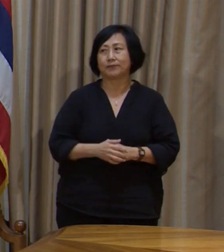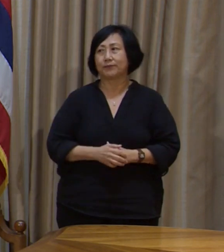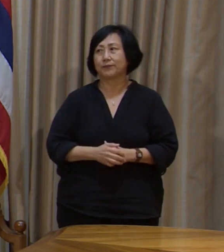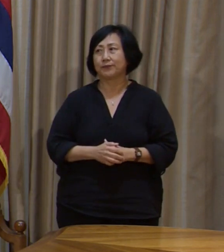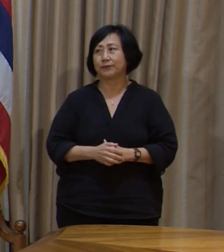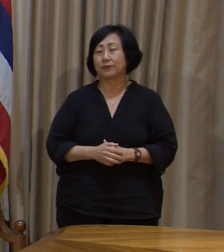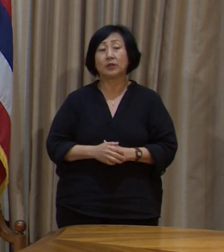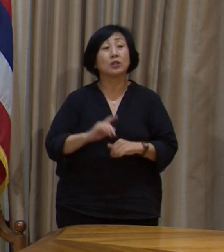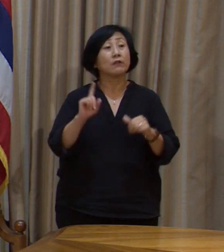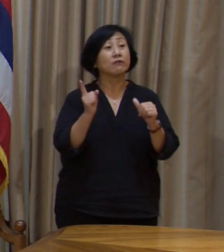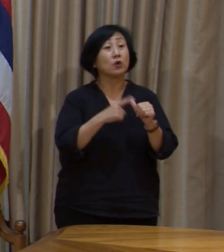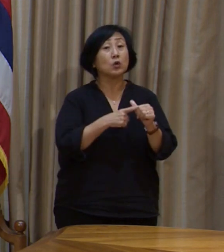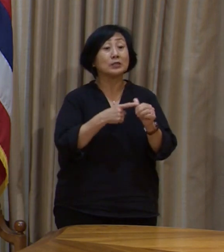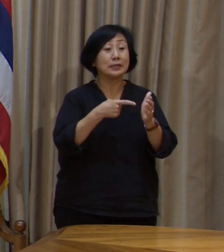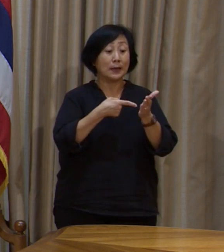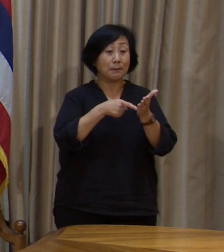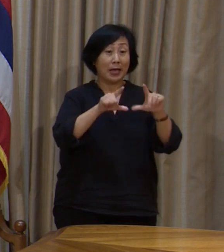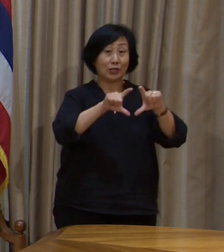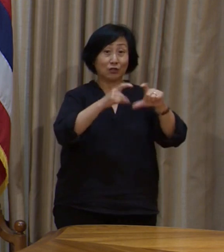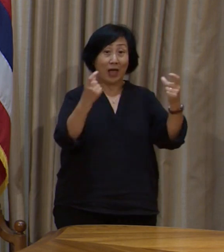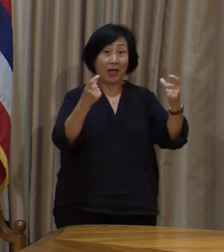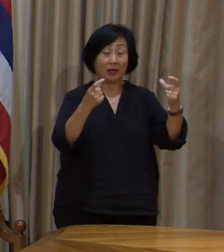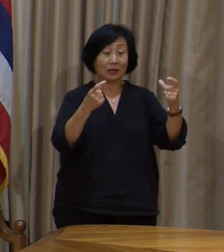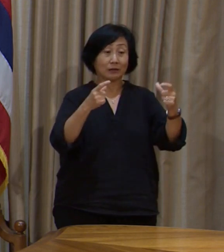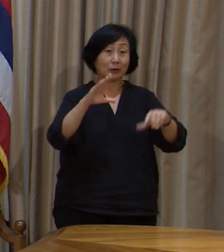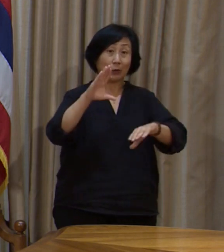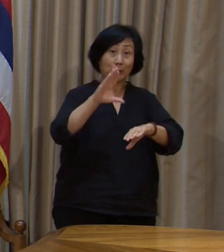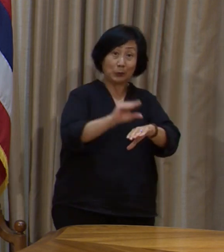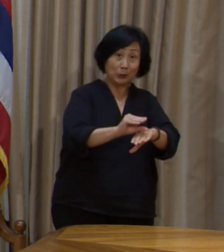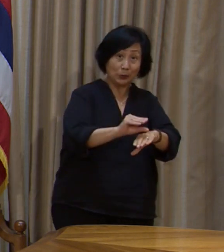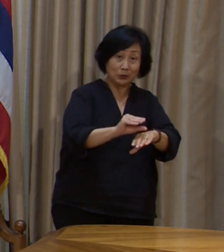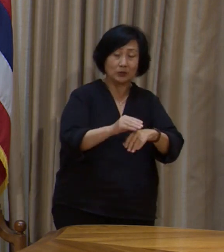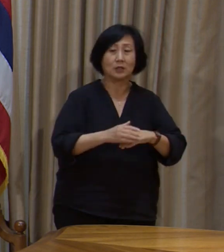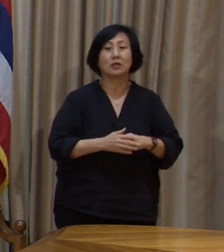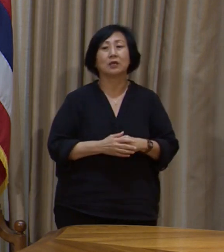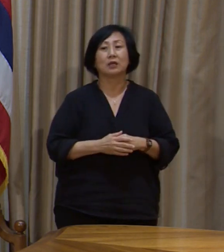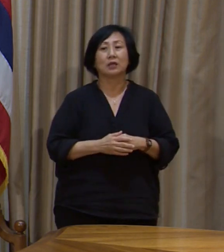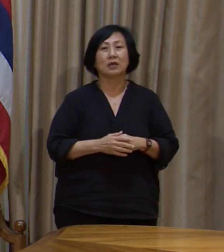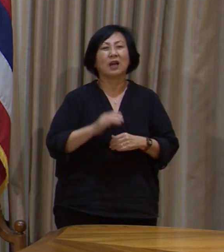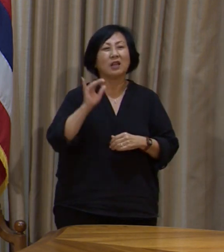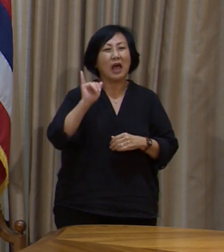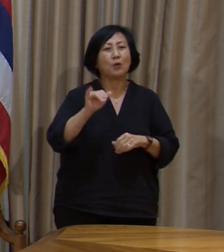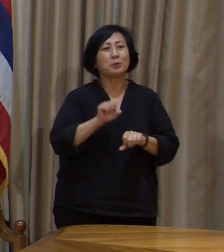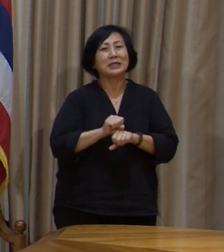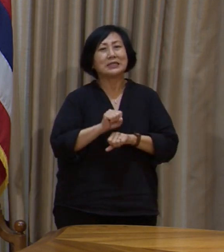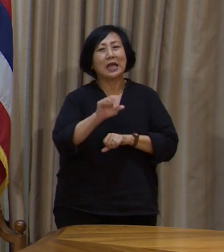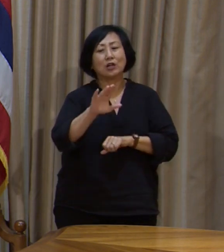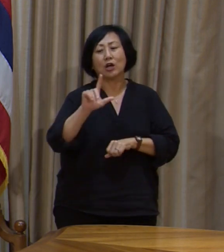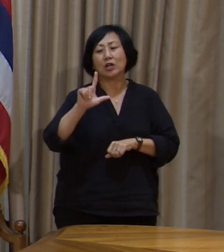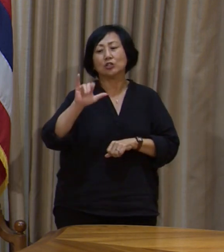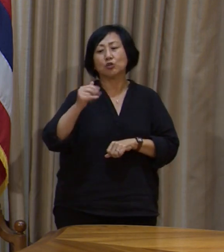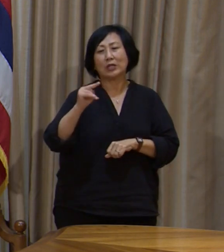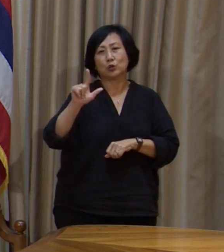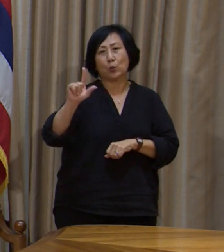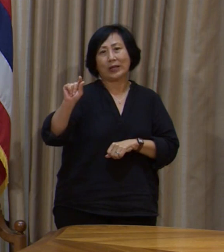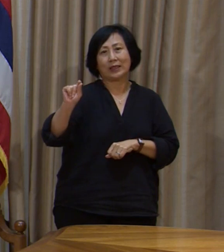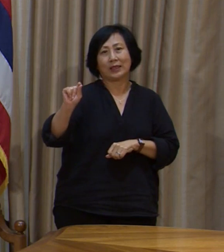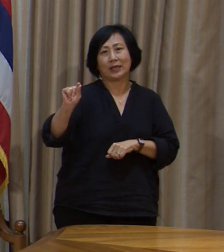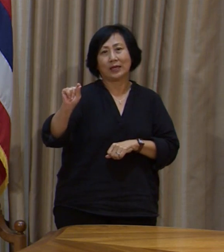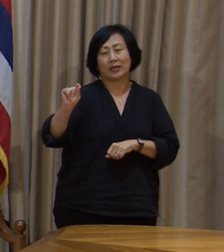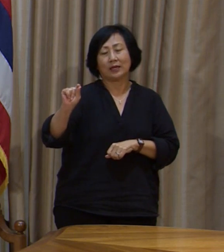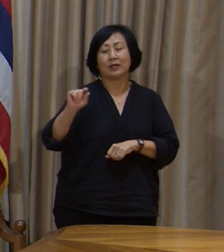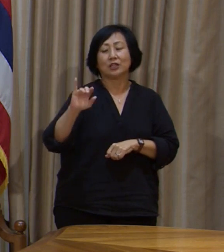The first paycheck to be impacted would be received on January 20th. The